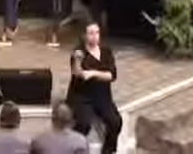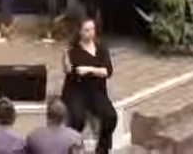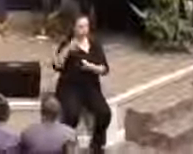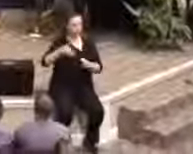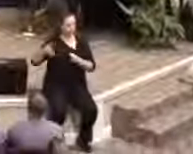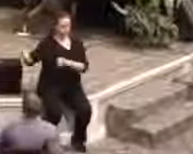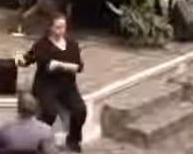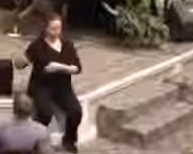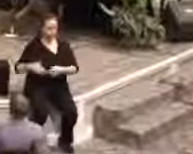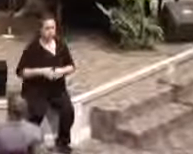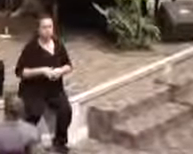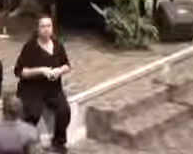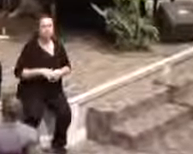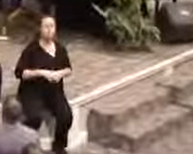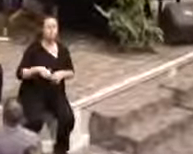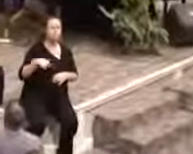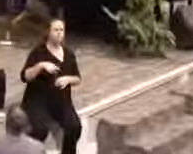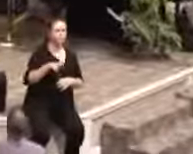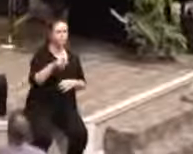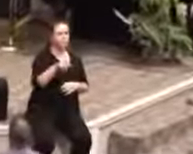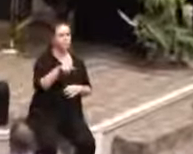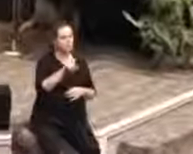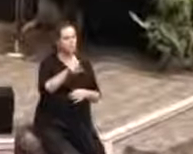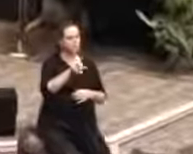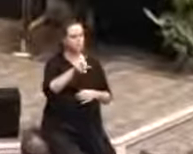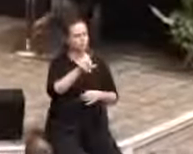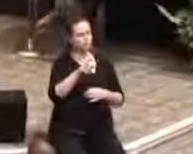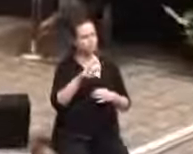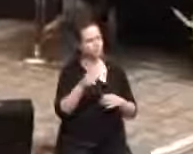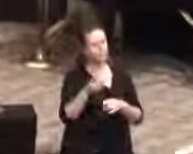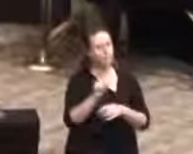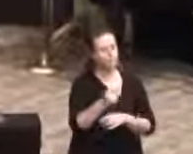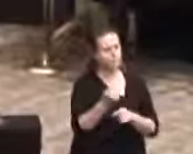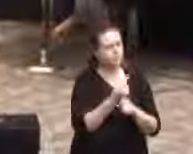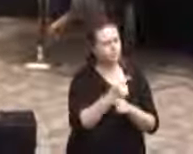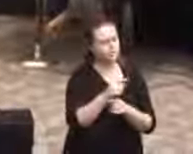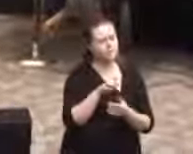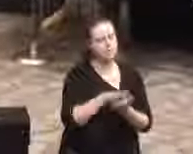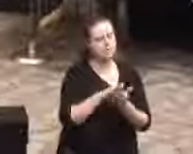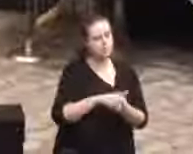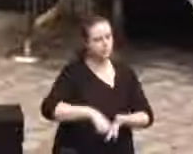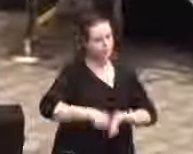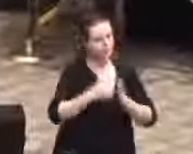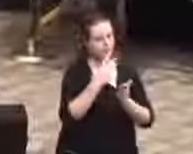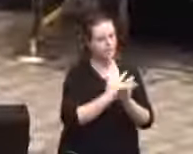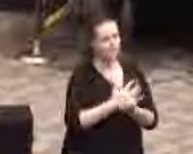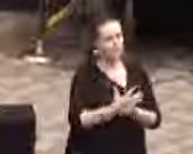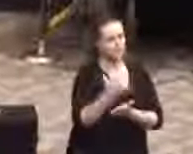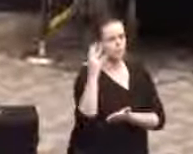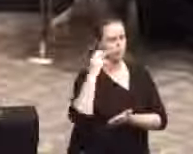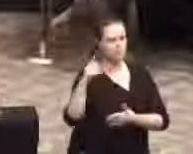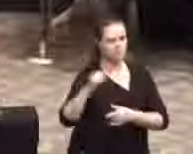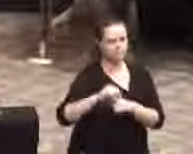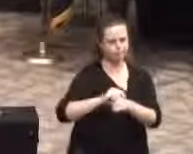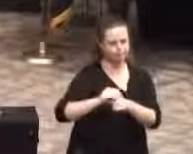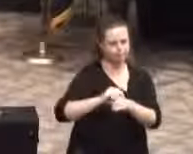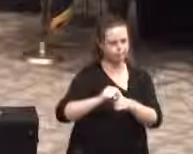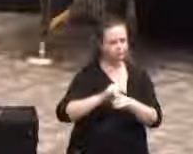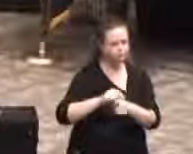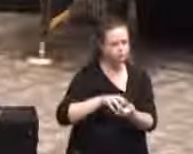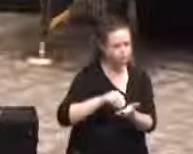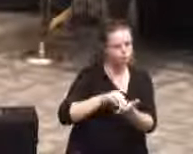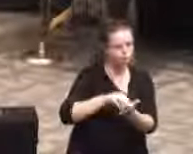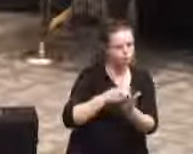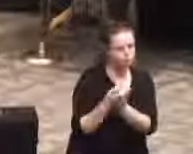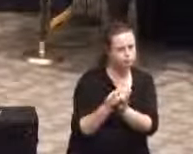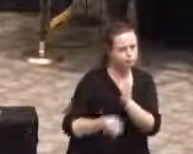The 123rd Vermont Corrections Academy began five weeks ago on August 12th. The trainees started a comprehensive training program